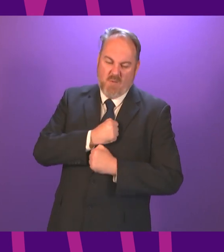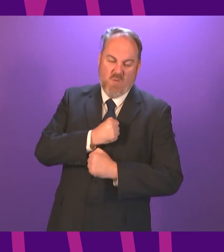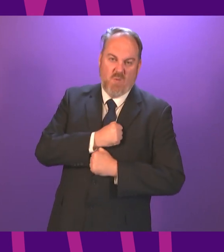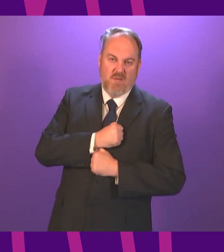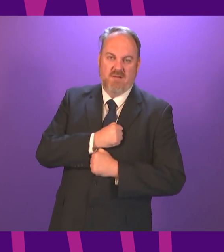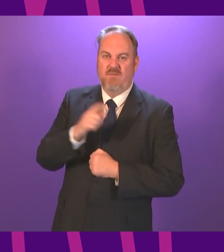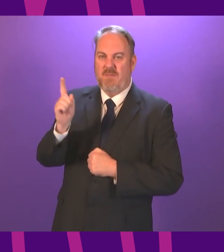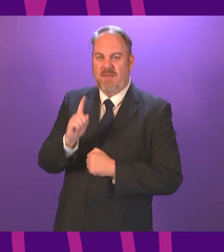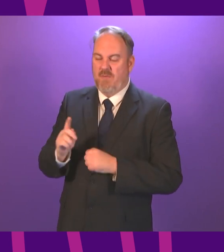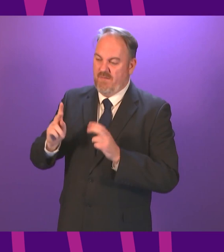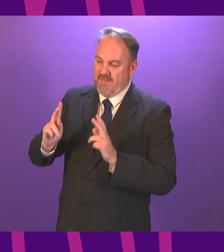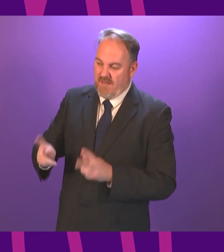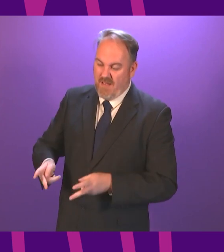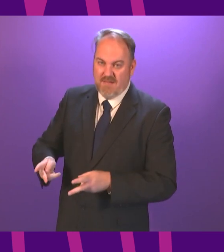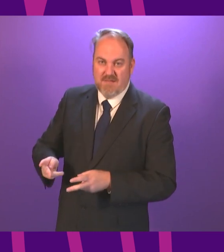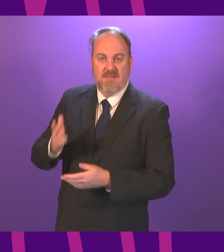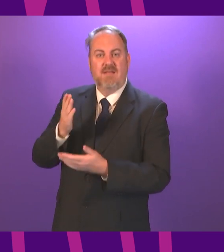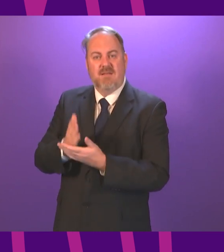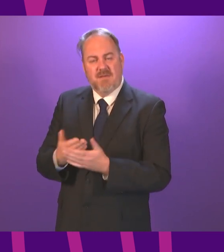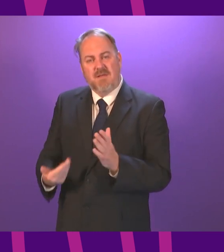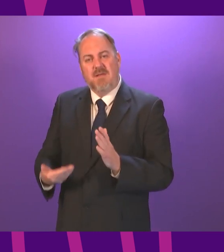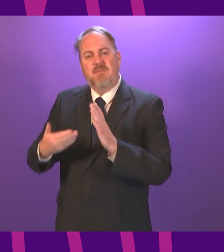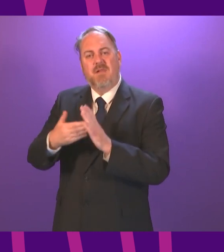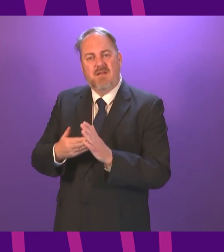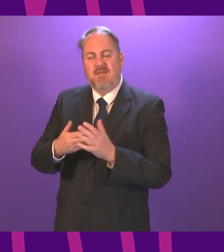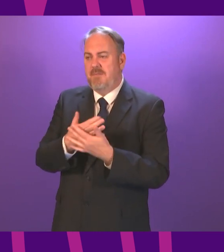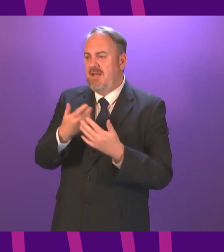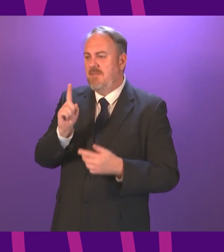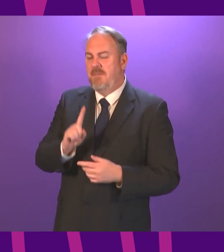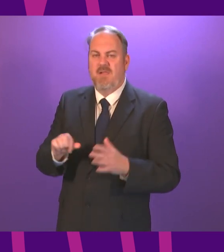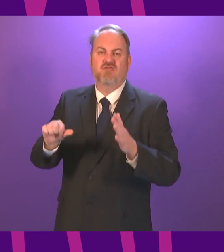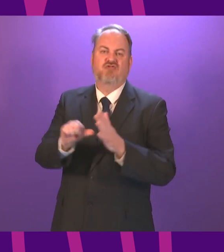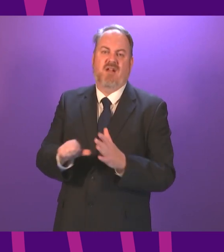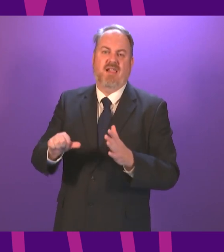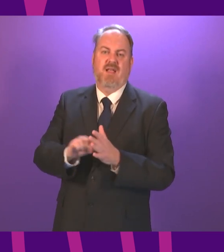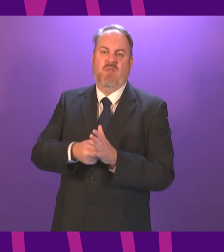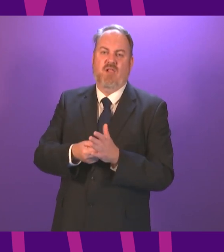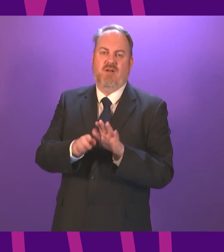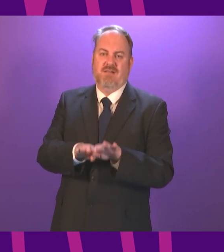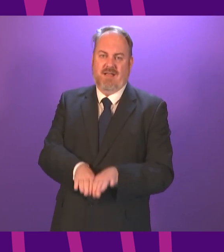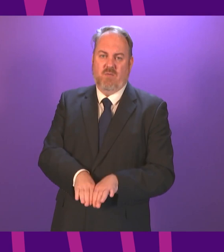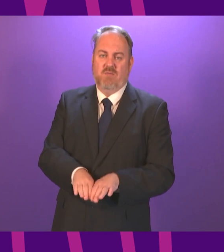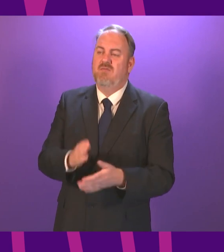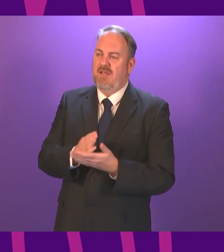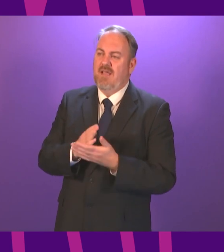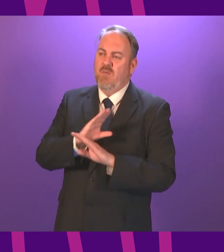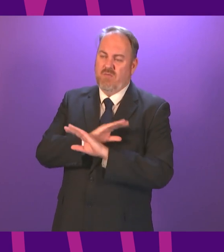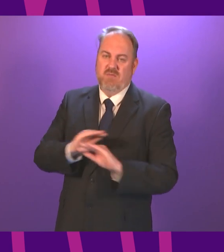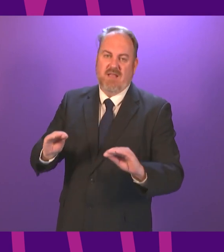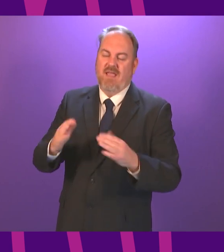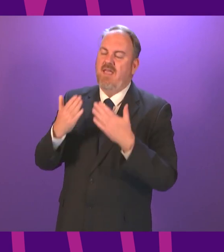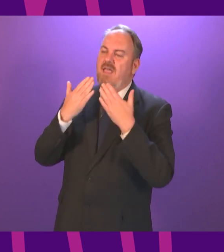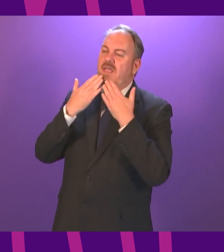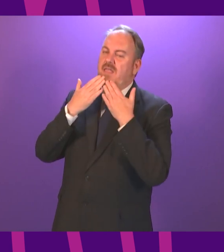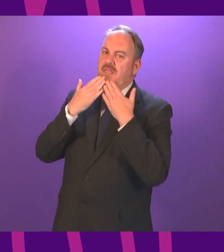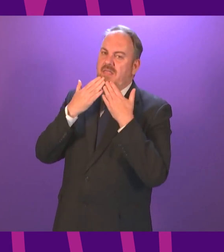lost their lives and to support those who have found their lives in lockdown most difficult. So I want to put on record my thanks to those